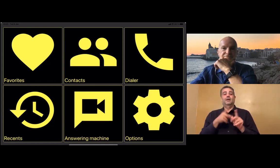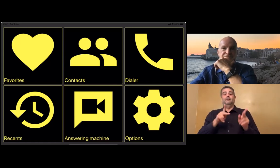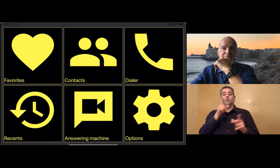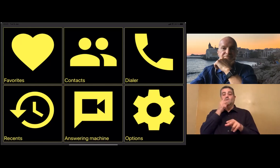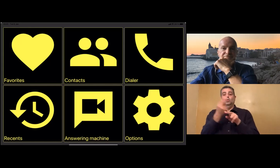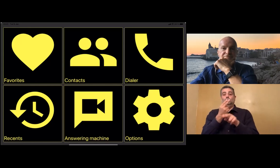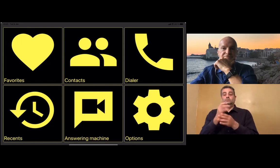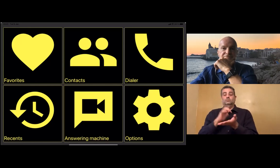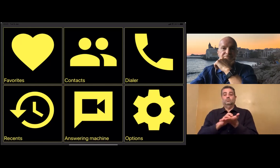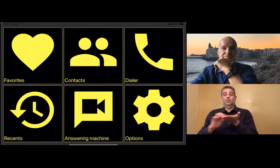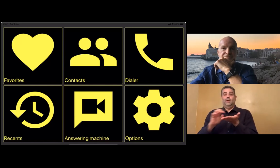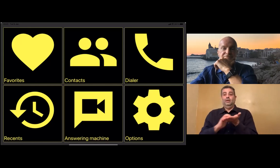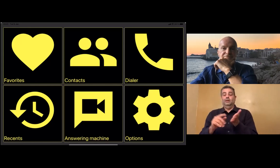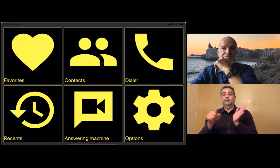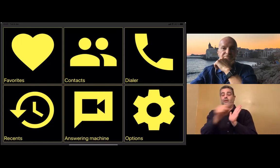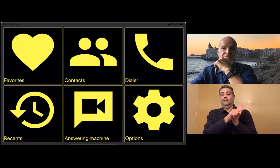options.